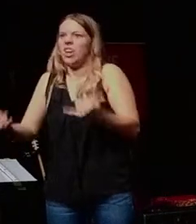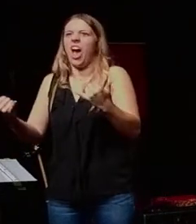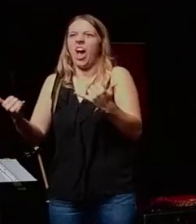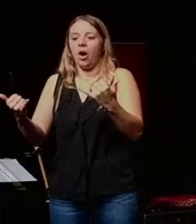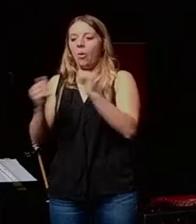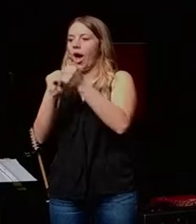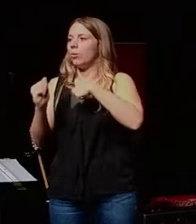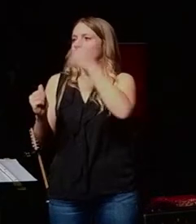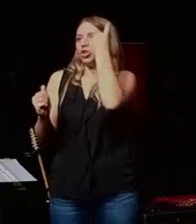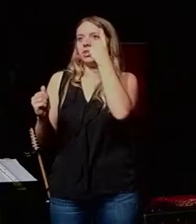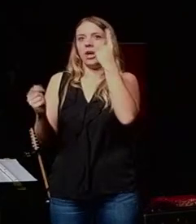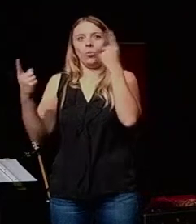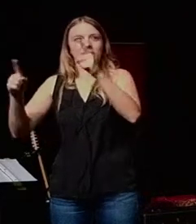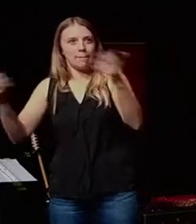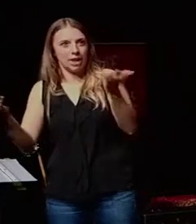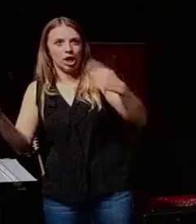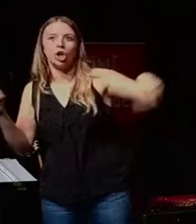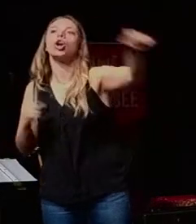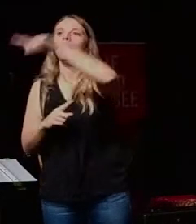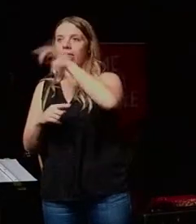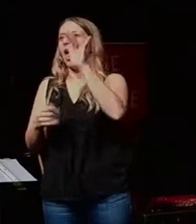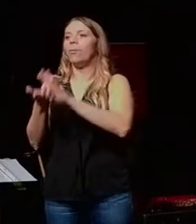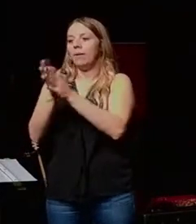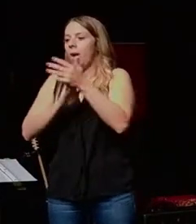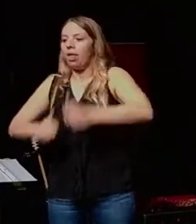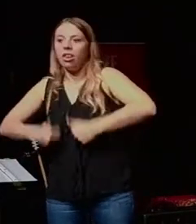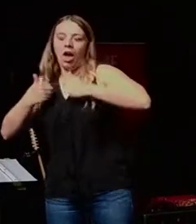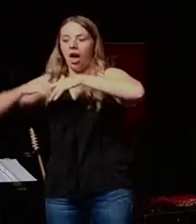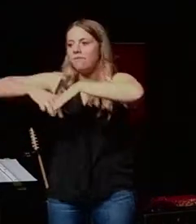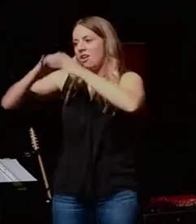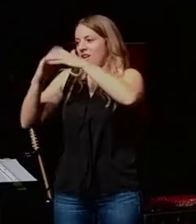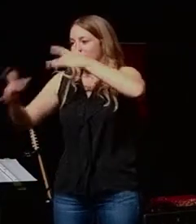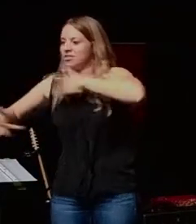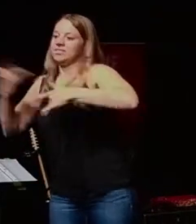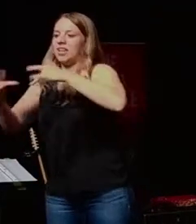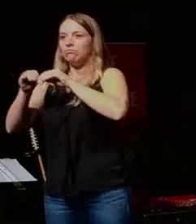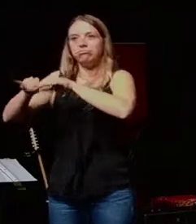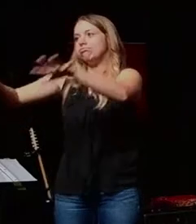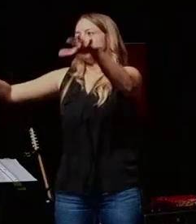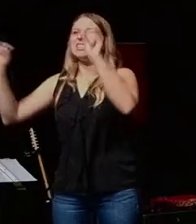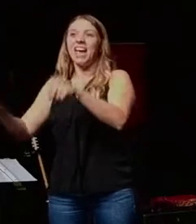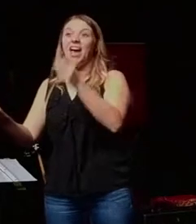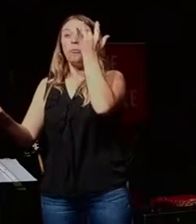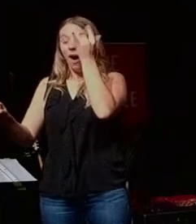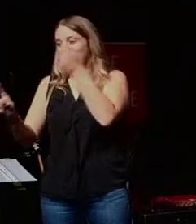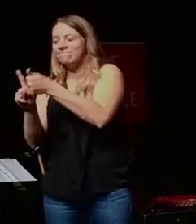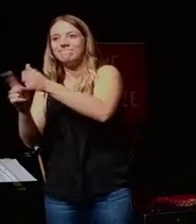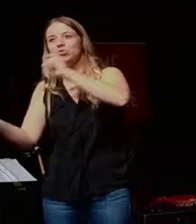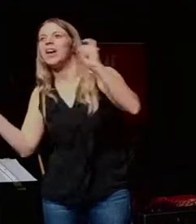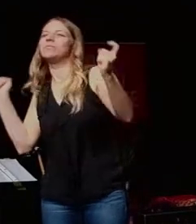of what we're doing here that makes it alive and entrepreneurial and it can make it viral because it's transformative,